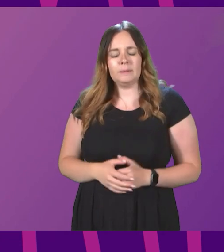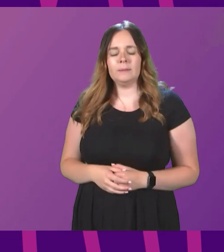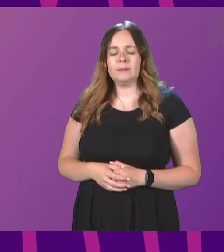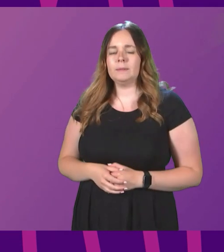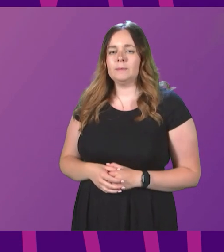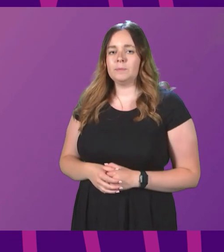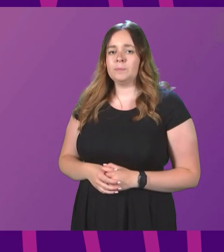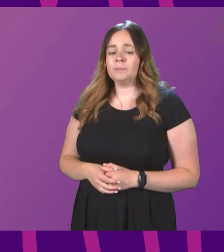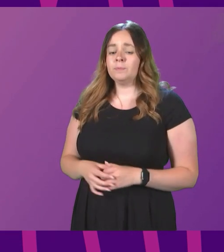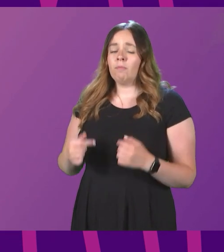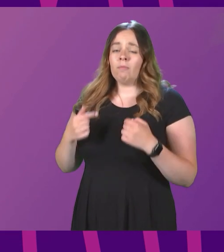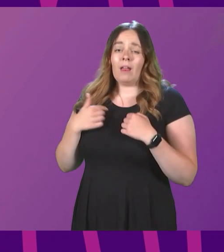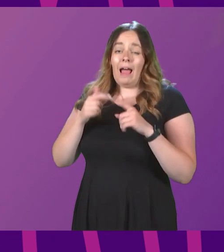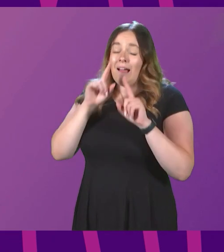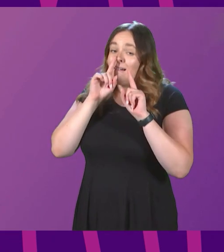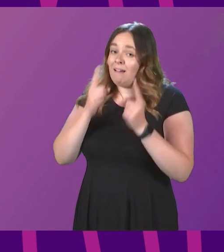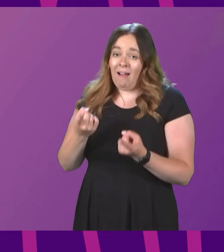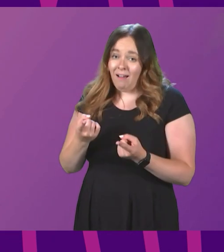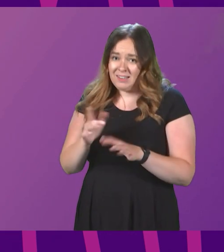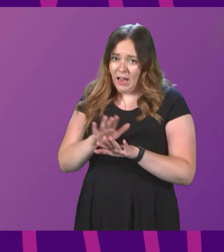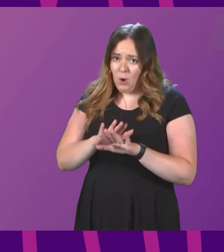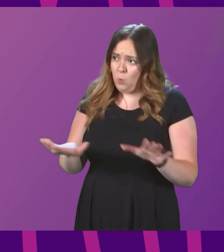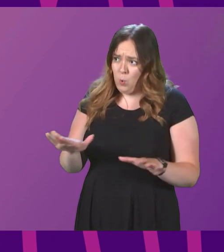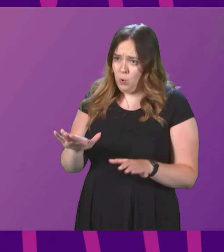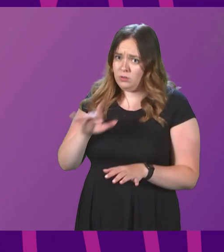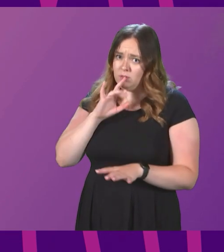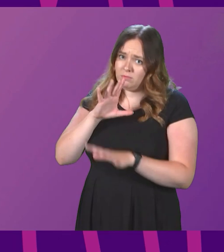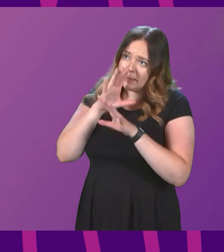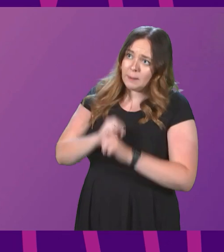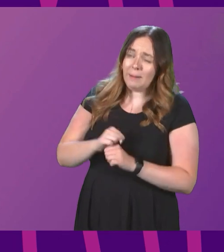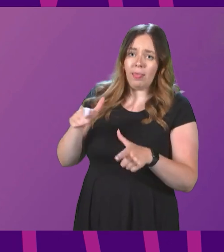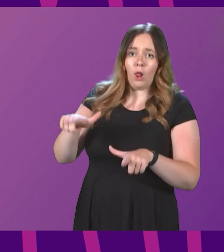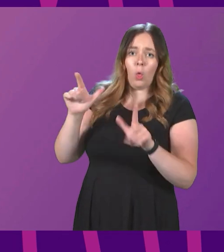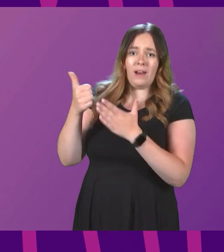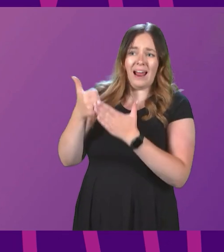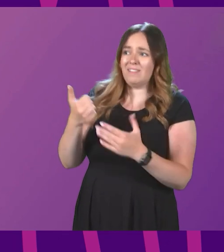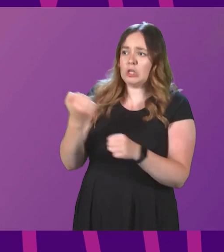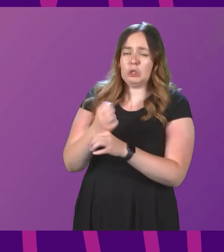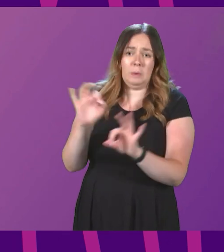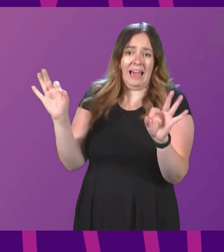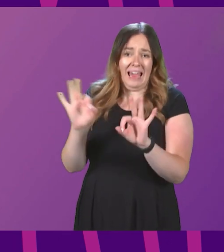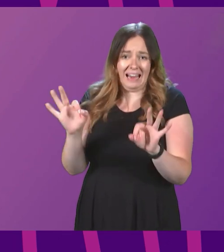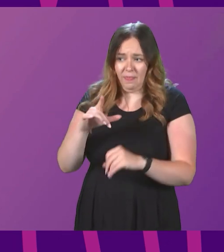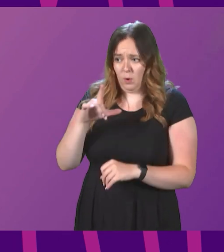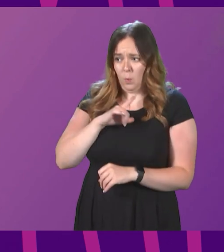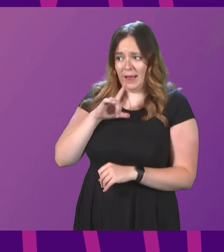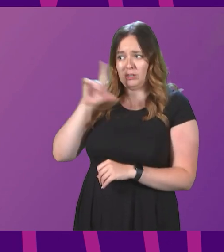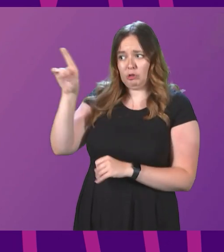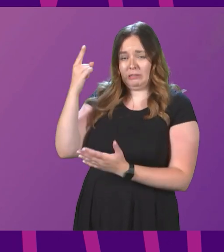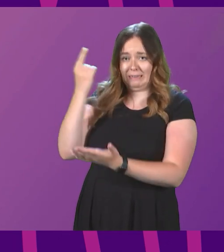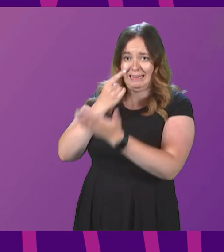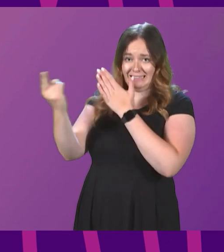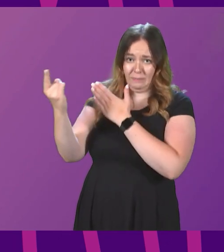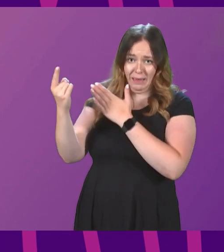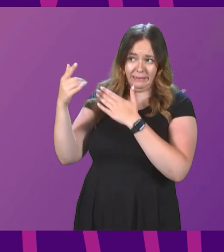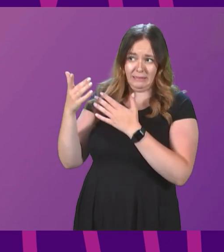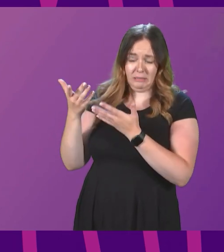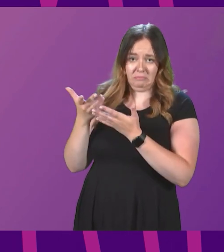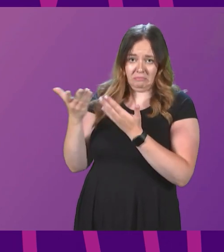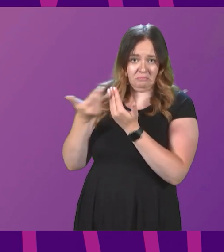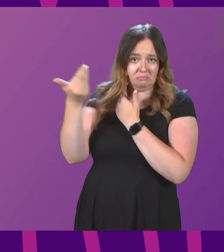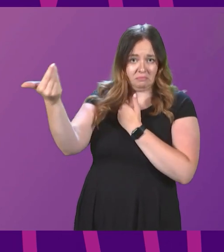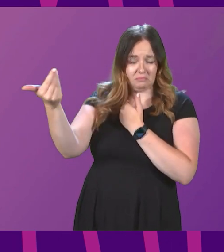I can't and won't seek to commit the Lord Advocate to do anything because she acts independently. And on this matter,